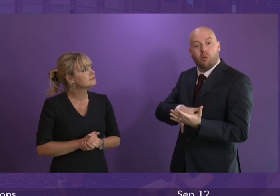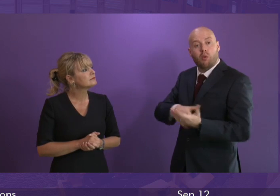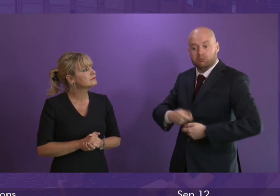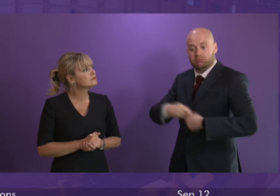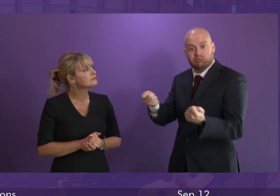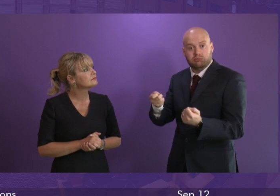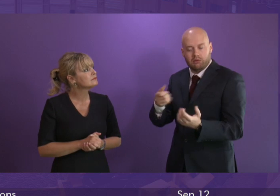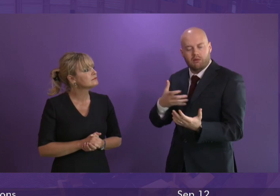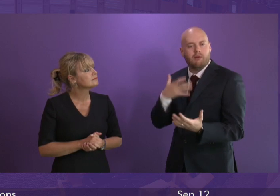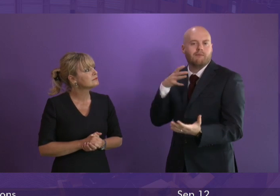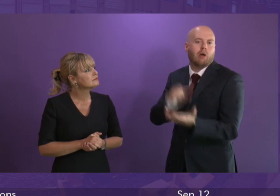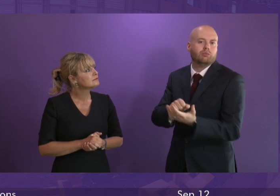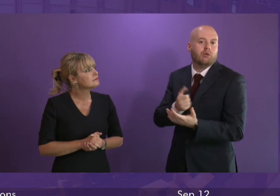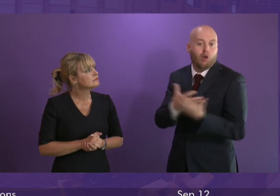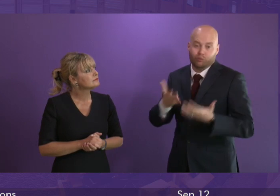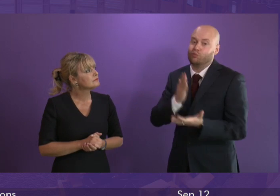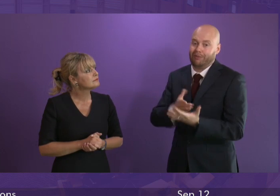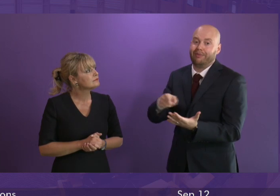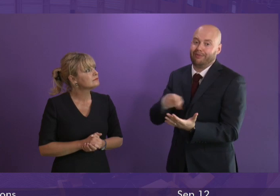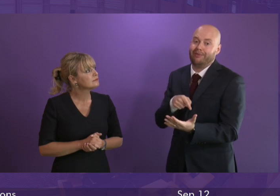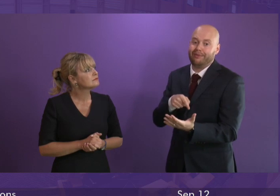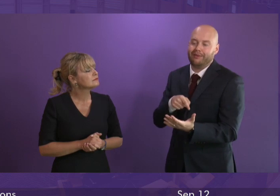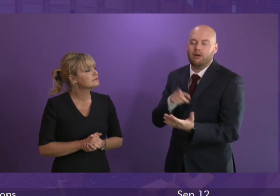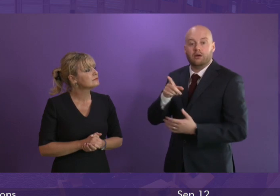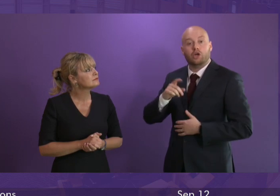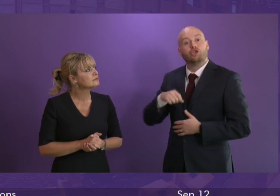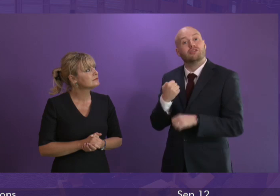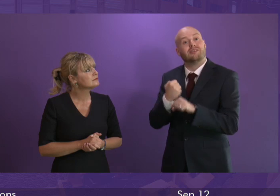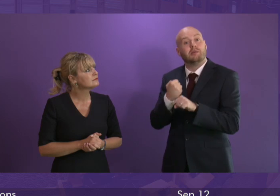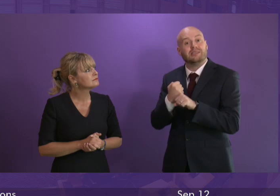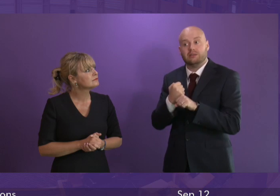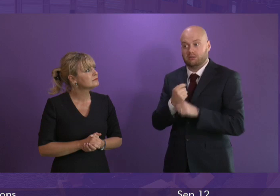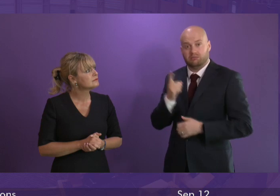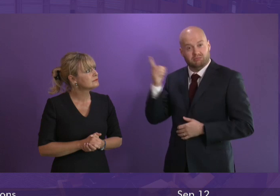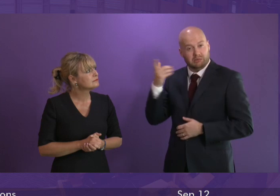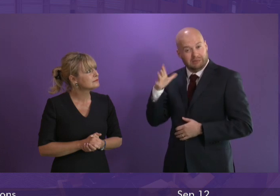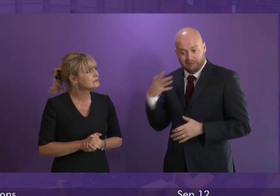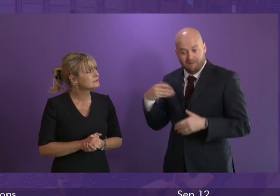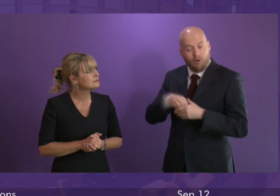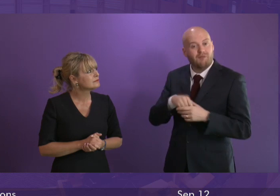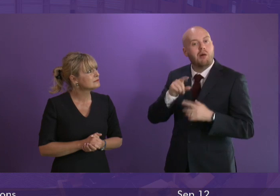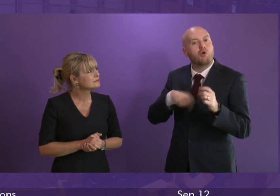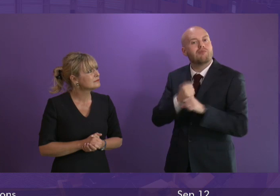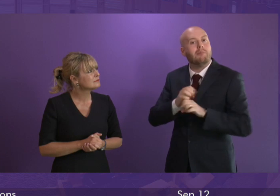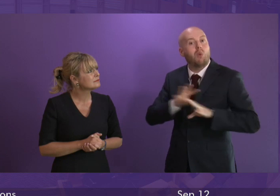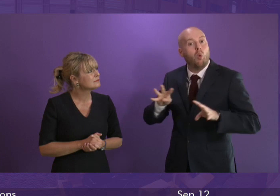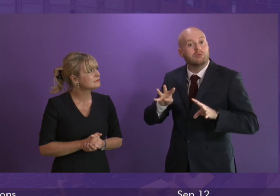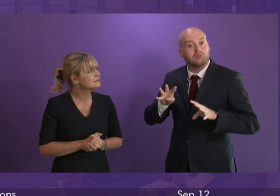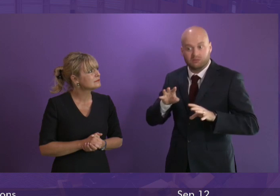truths. Firstly, that the Scottish Government was on the programme board for this project,